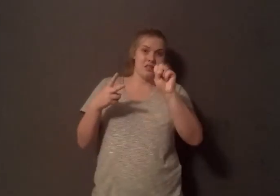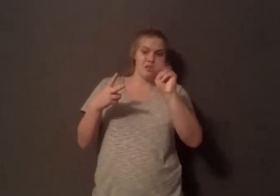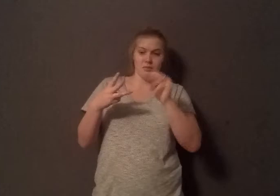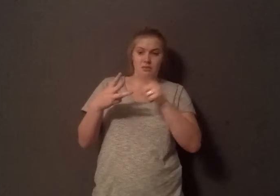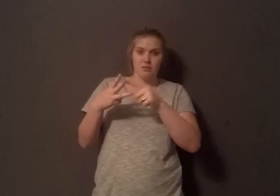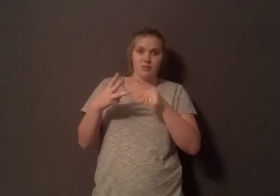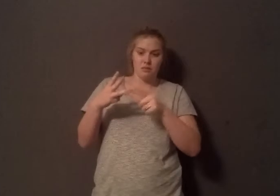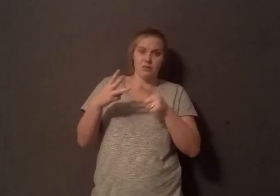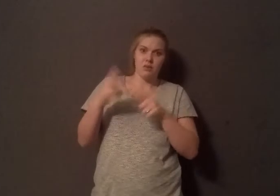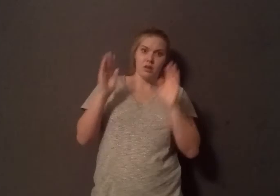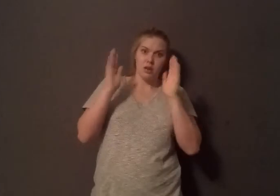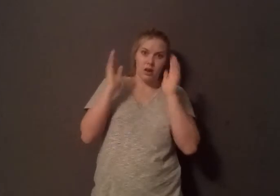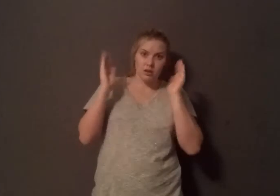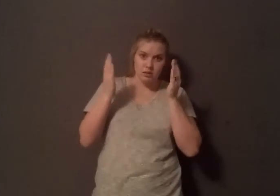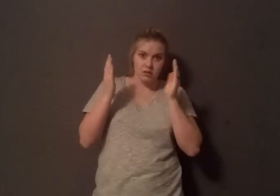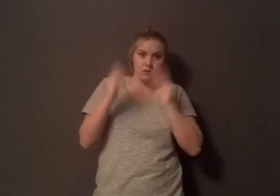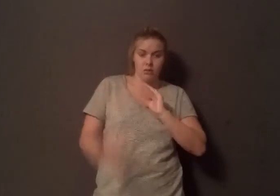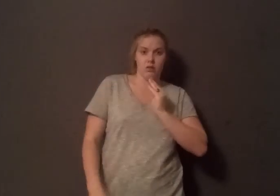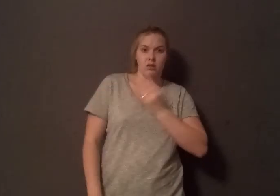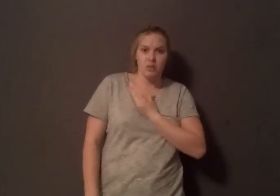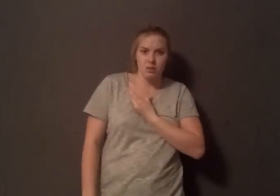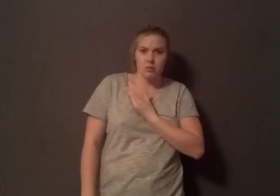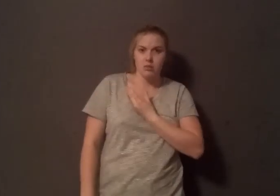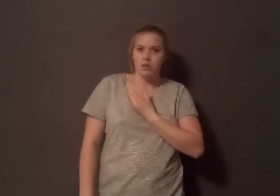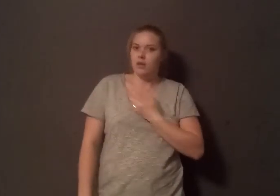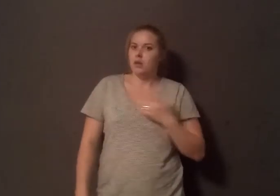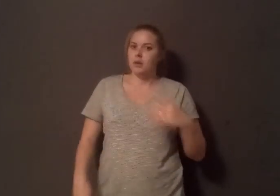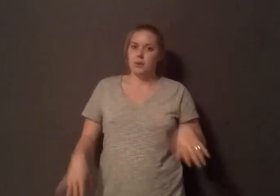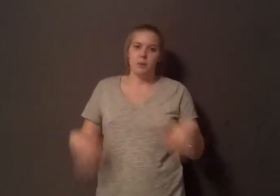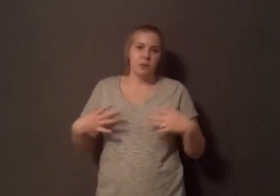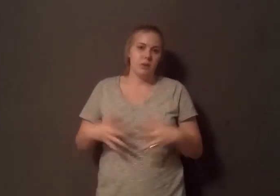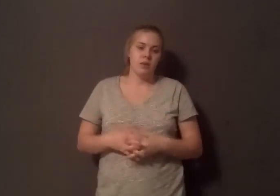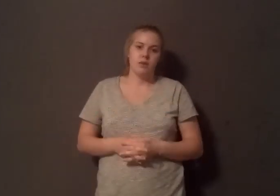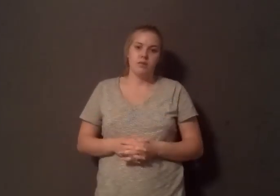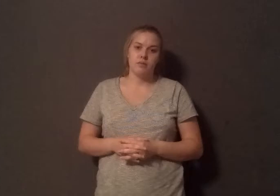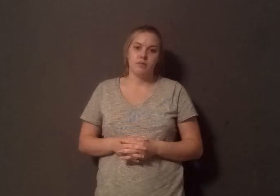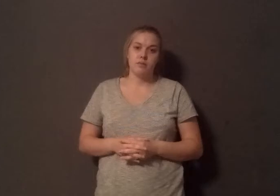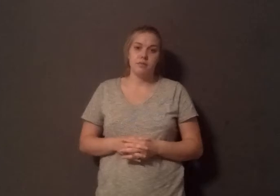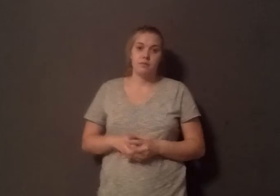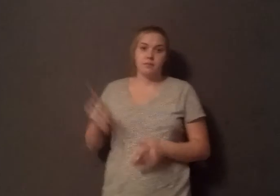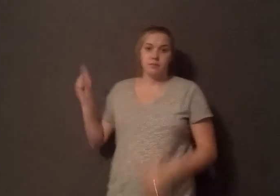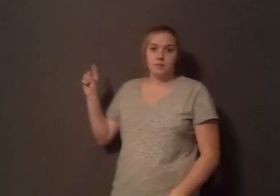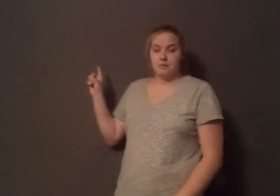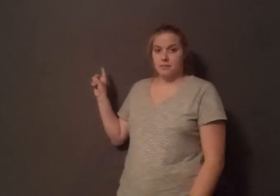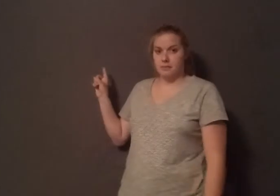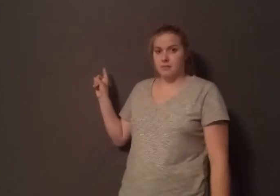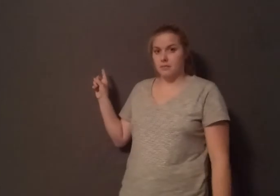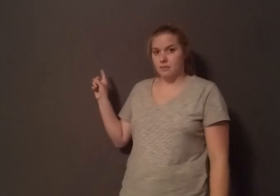don't want infants drinking milk from cows. Human breast milk has 2.7 grams of casein per liter, compared to